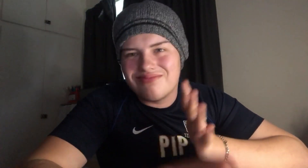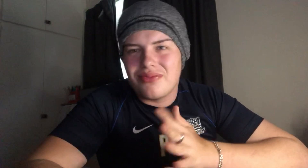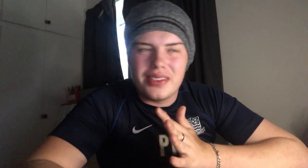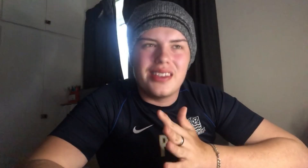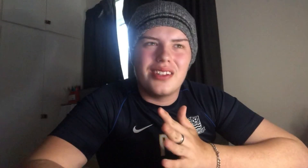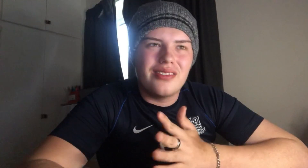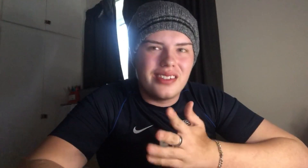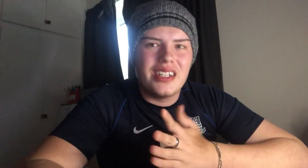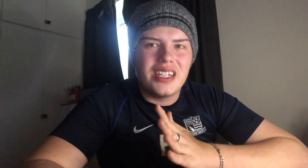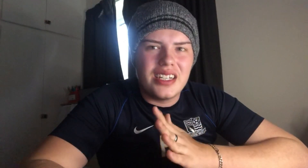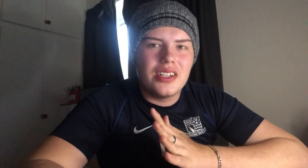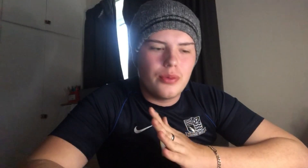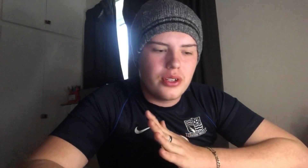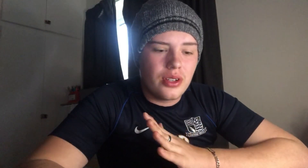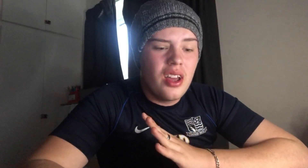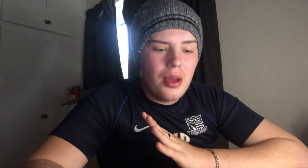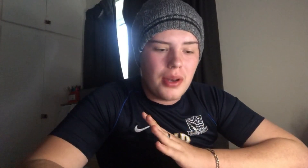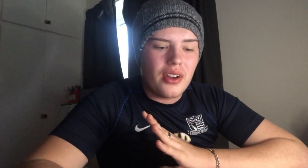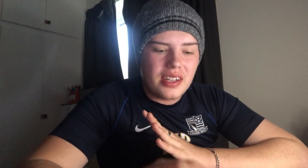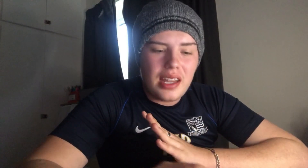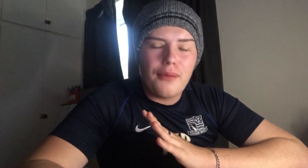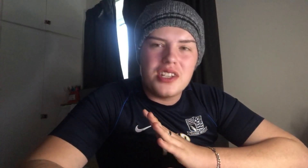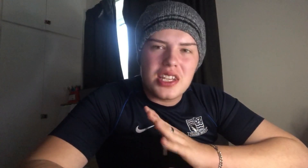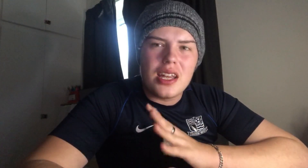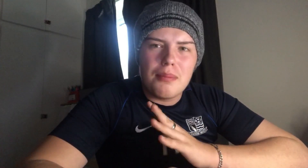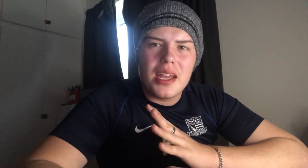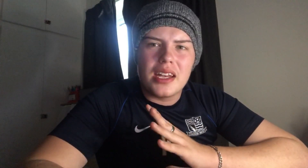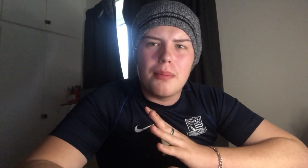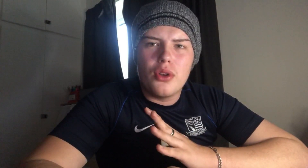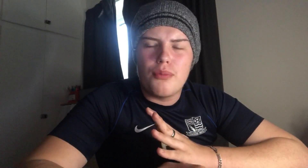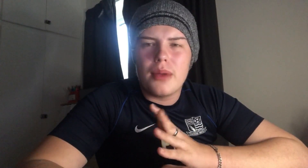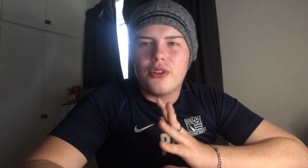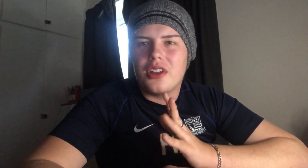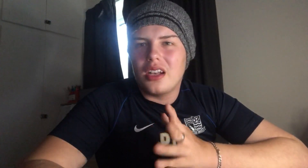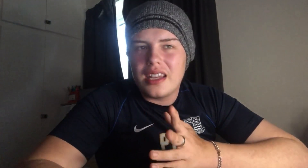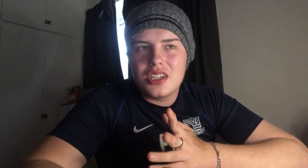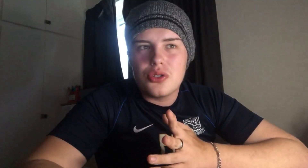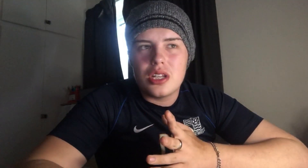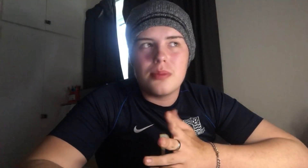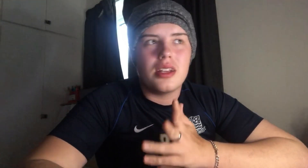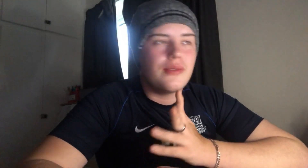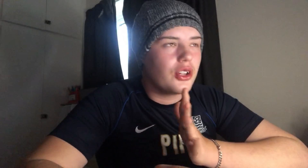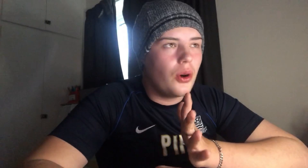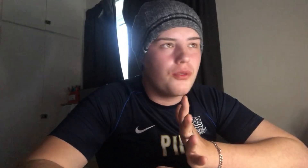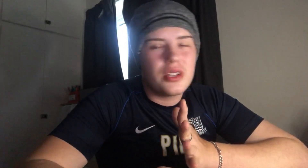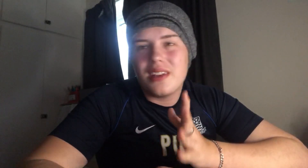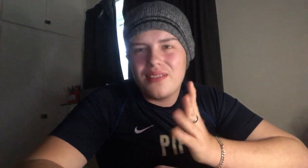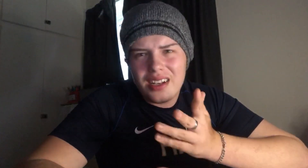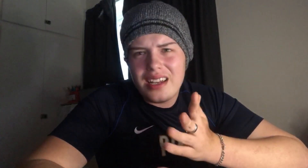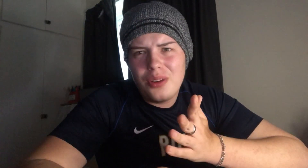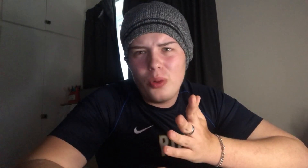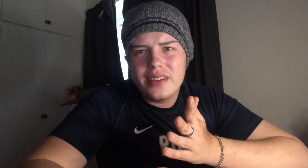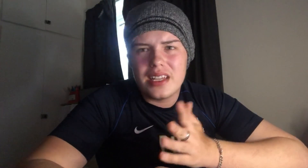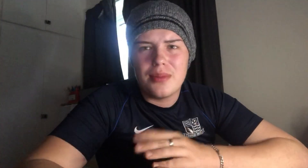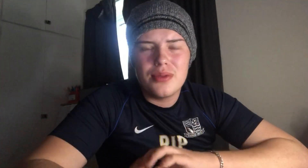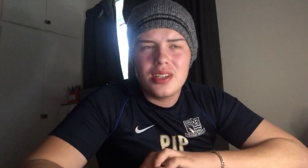not really, don't want to. But no, I can definitely see him making a move, maybe for another League 2 team, even a conference team, even a League 1 team. He was